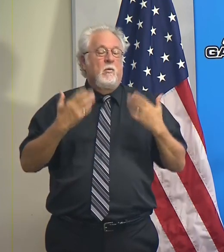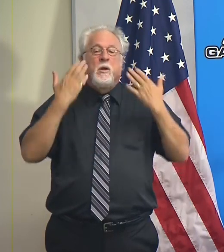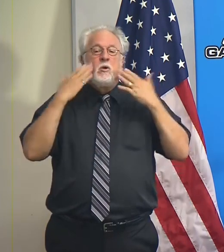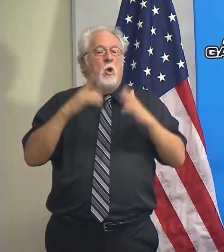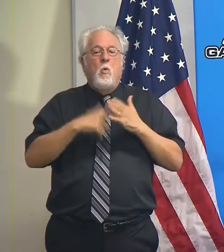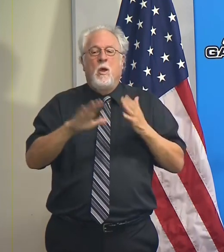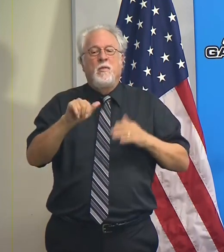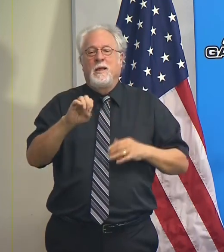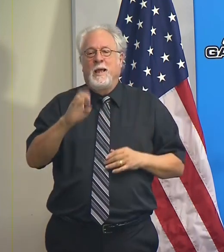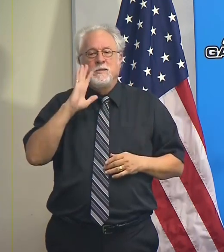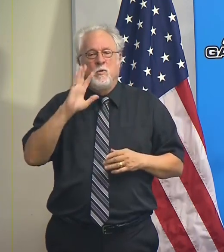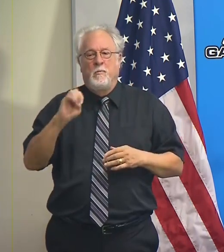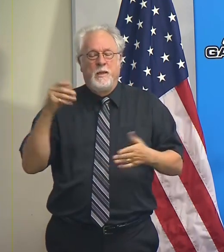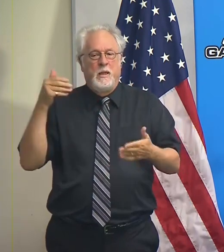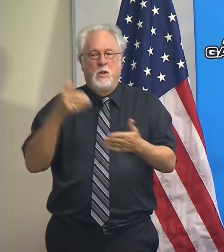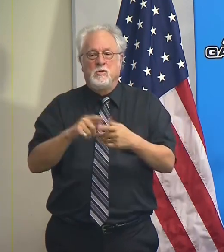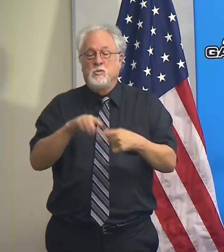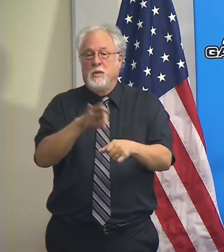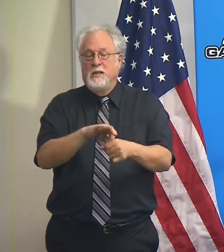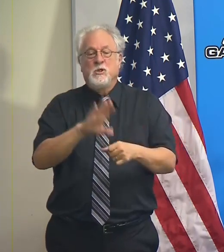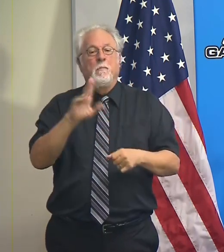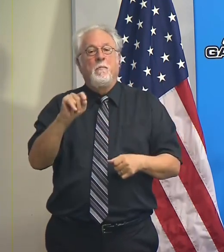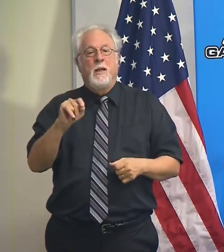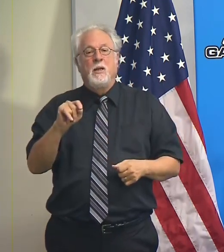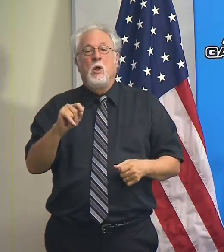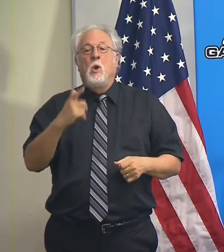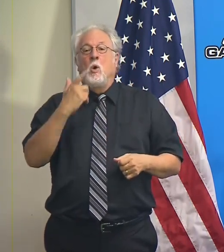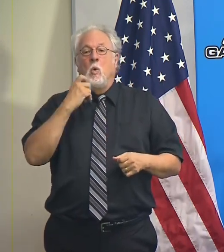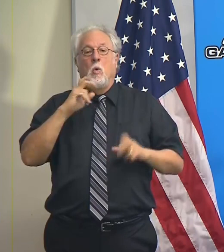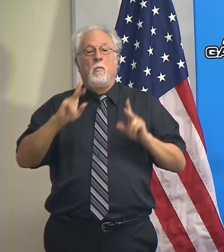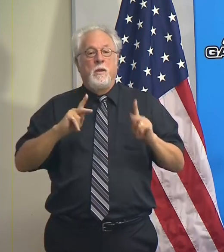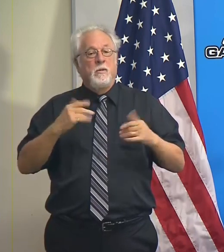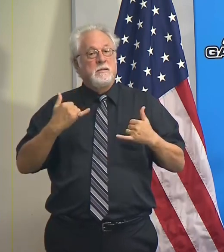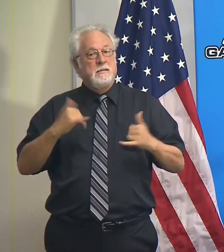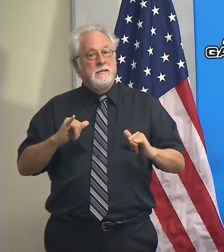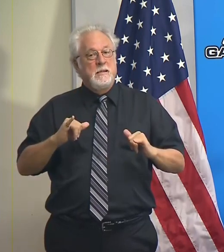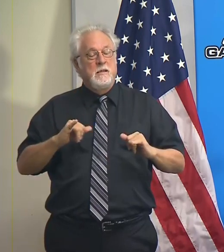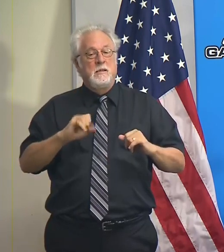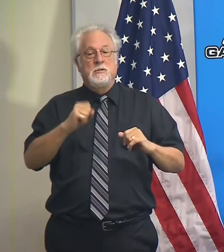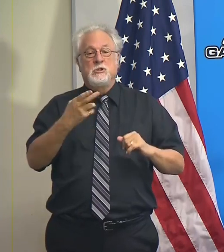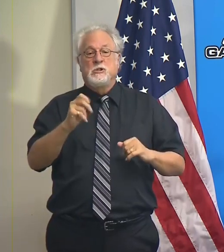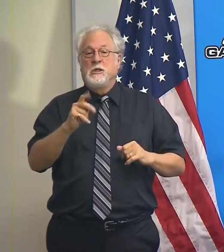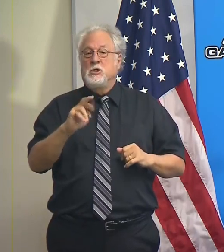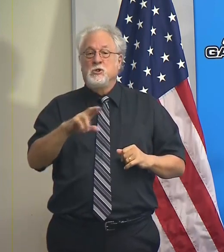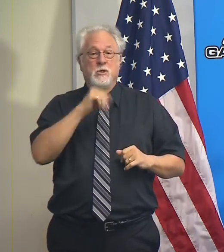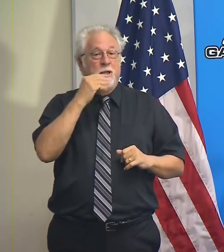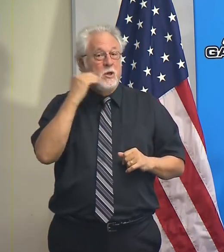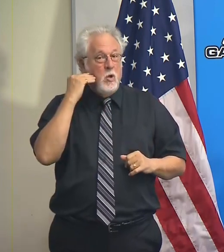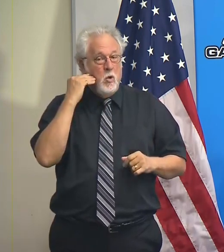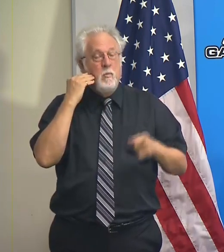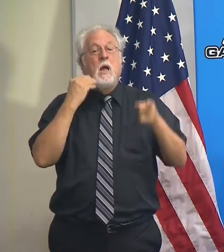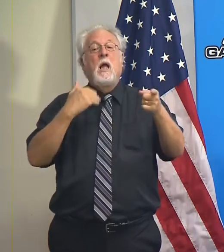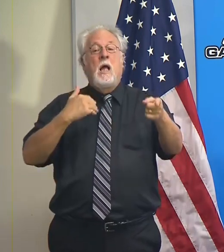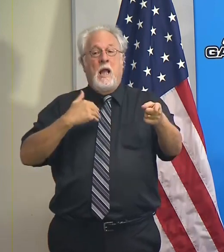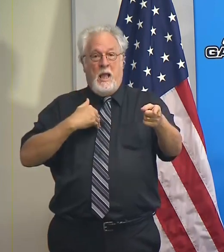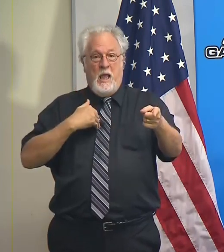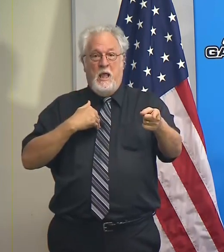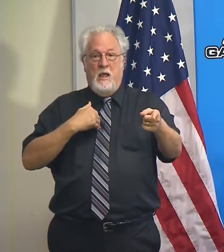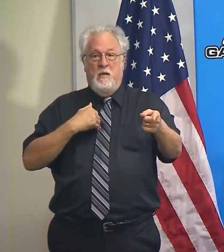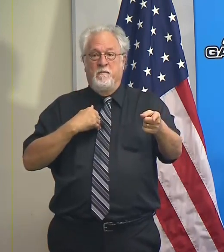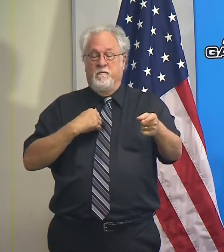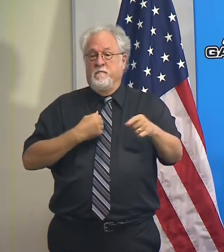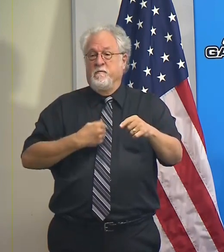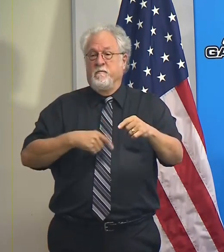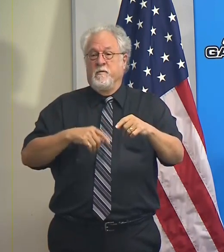what the case is going to be as we get closer to the election. But those individuals who might still be in a shelter and not home, they have the traditional